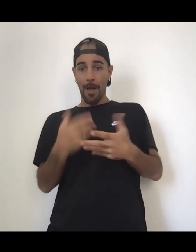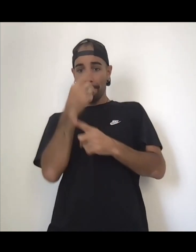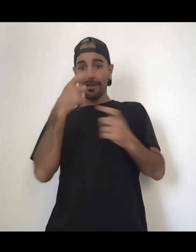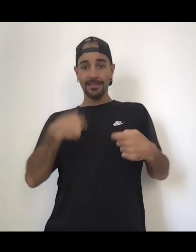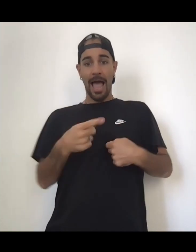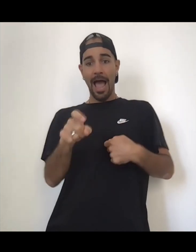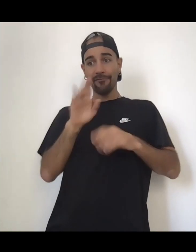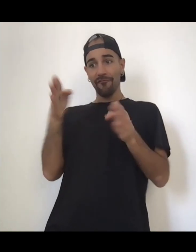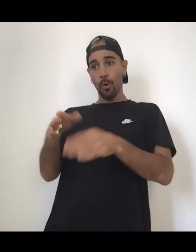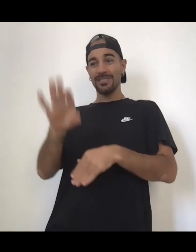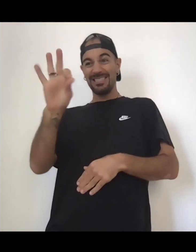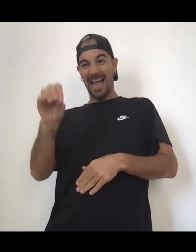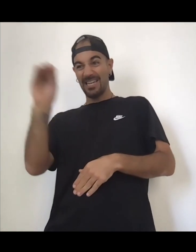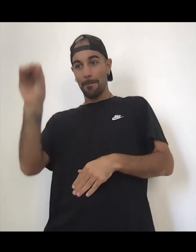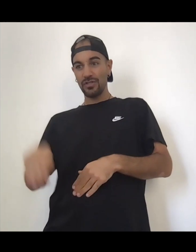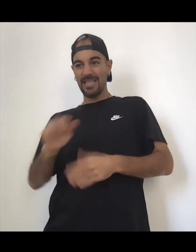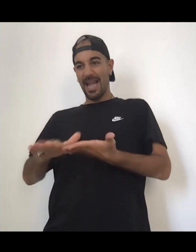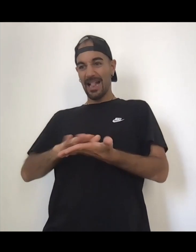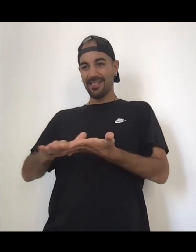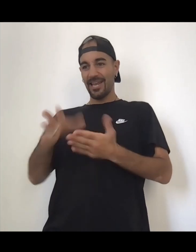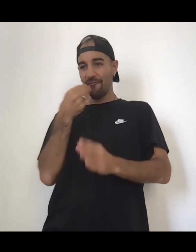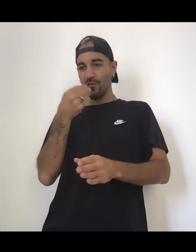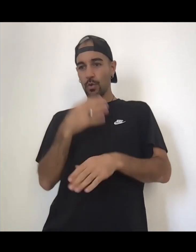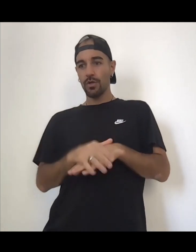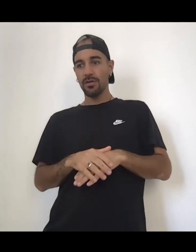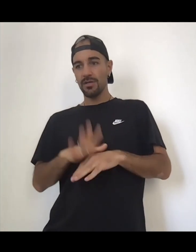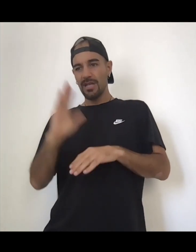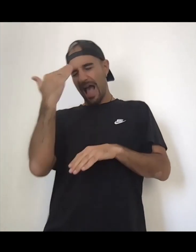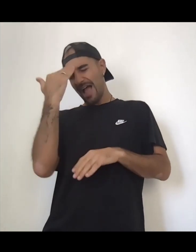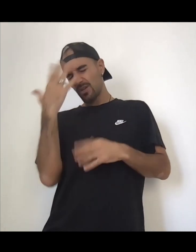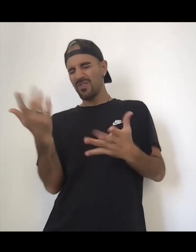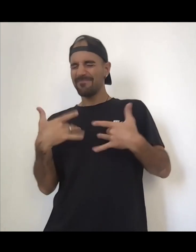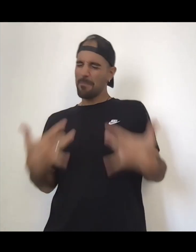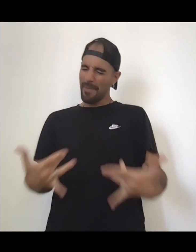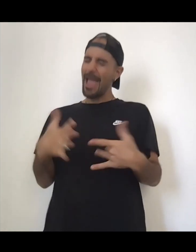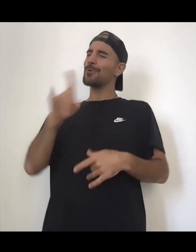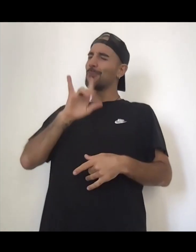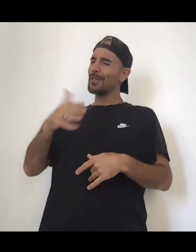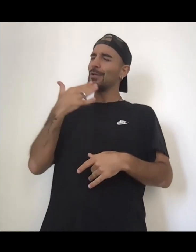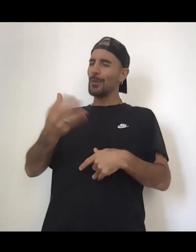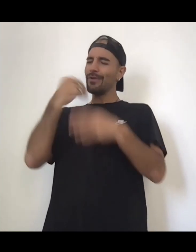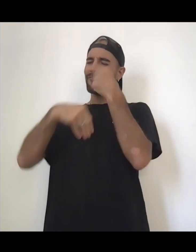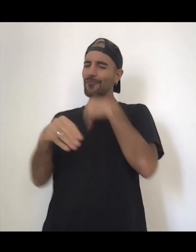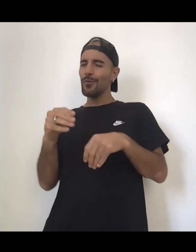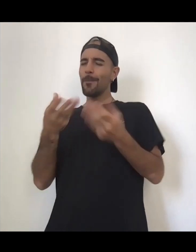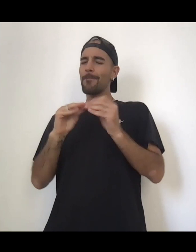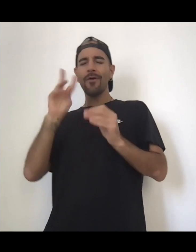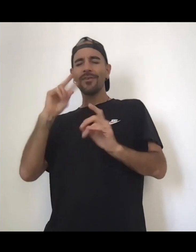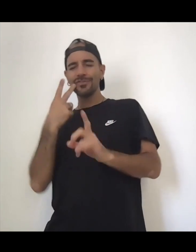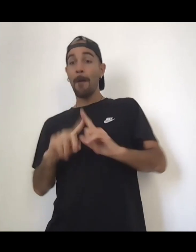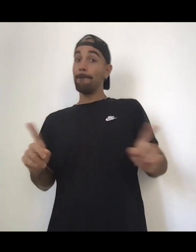at least 90% clean you know what I mean like I do pretty well already but I did have a fucking ham and cheese croissant this morning because